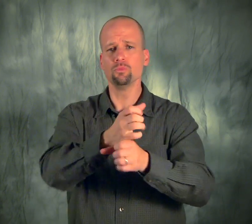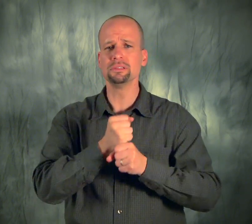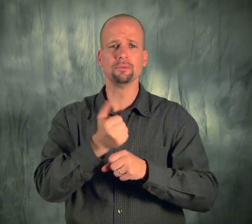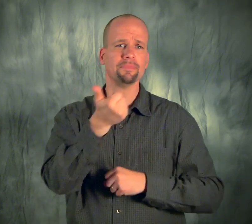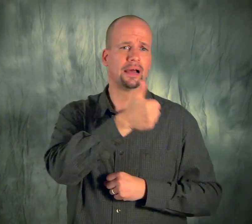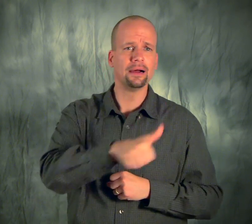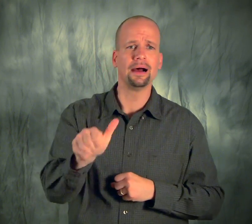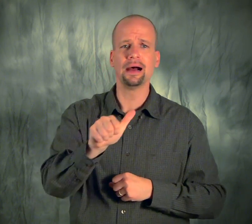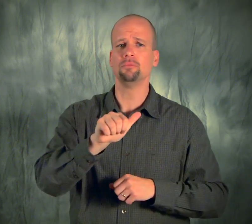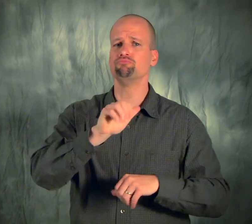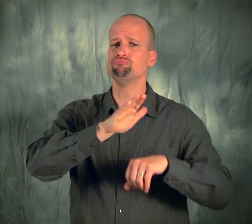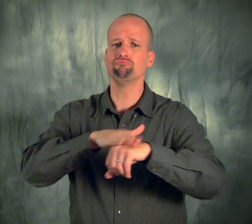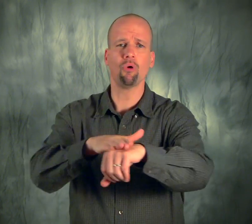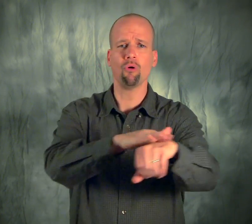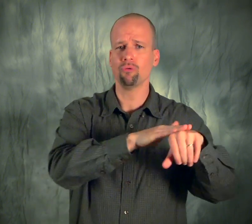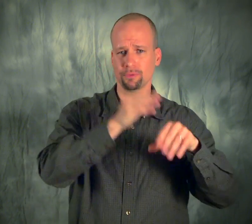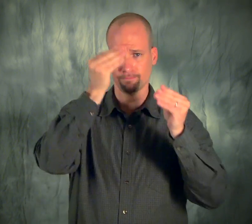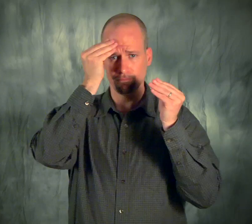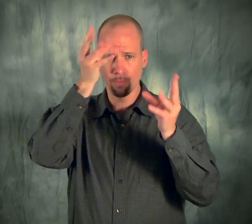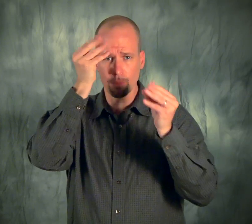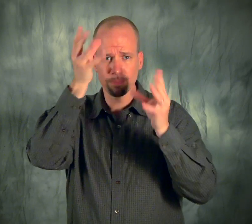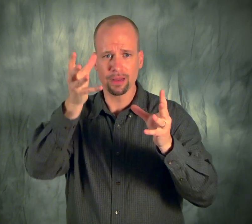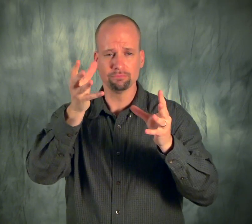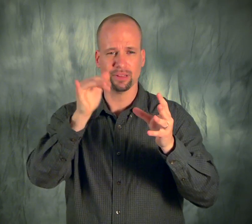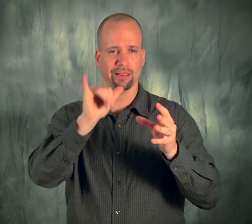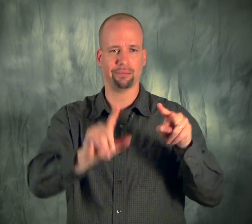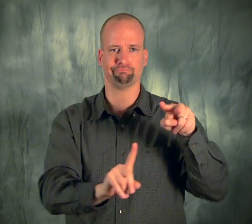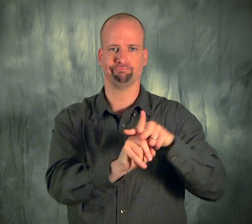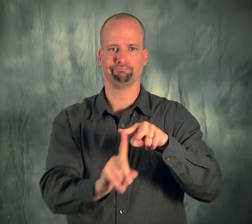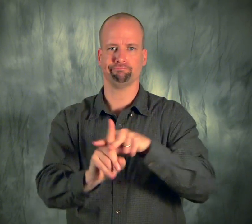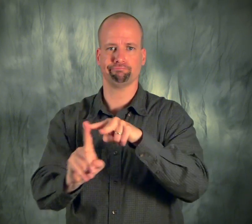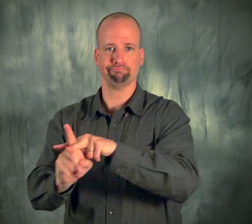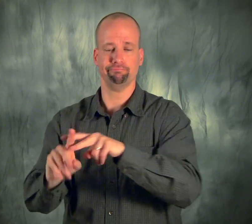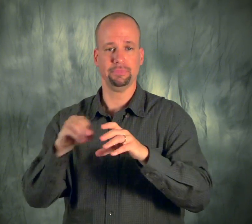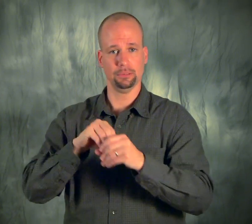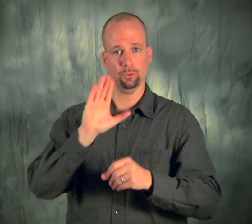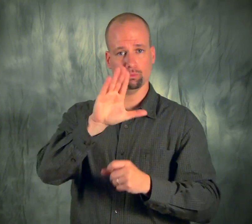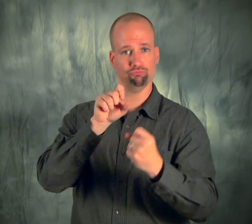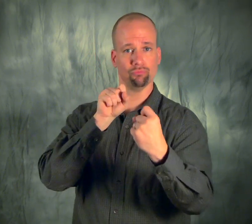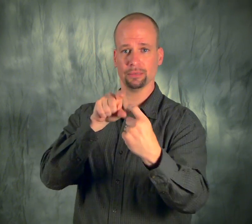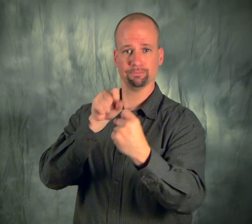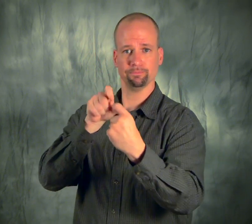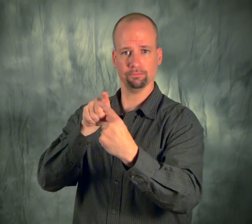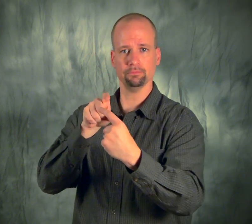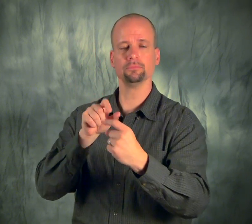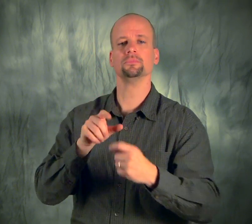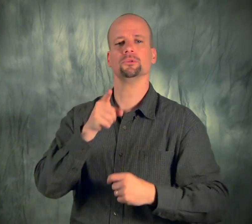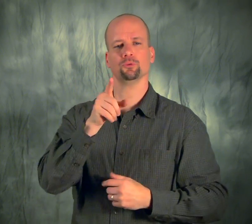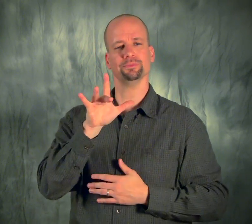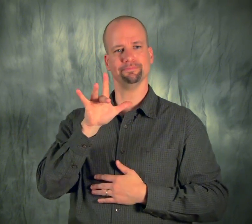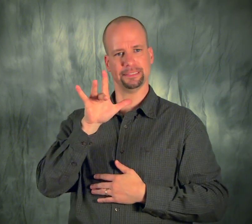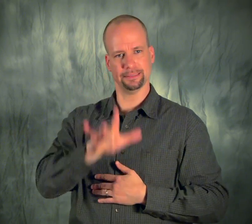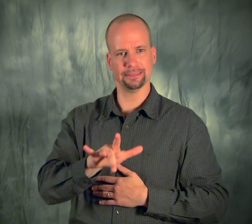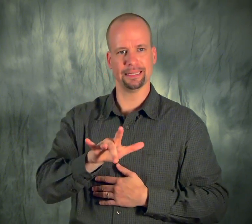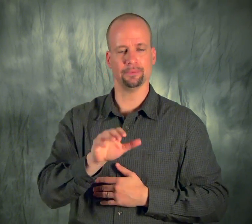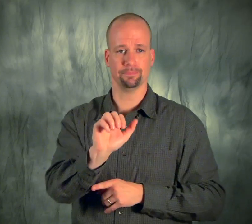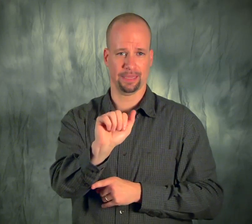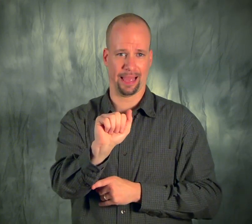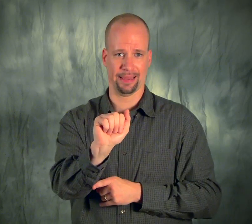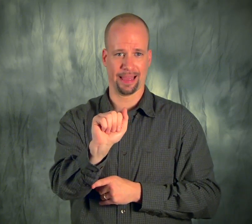If you would like to receive any and all warning information that occur on your transmitter, select Any at